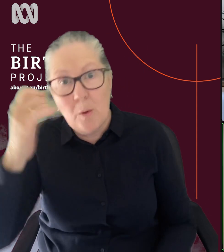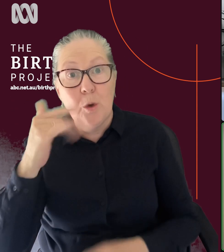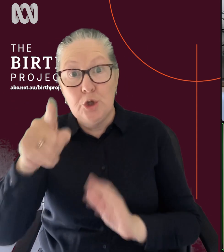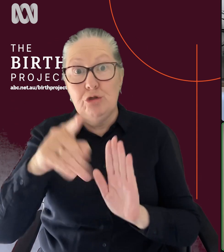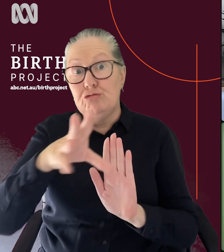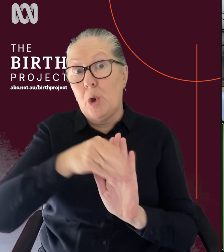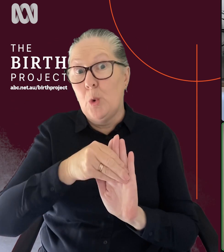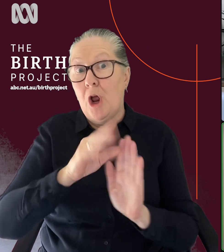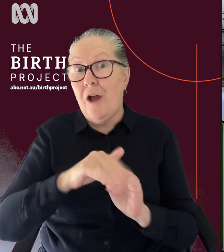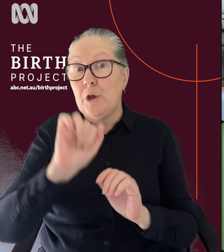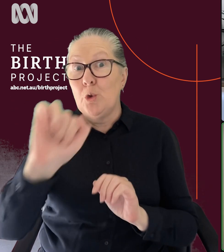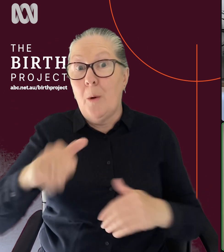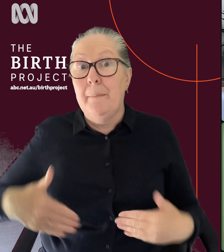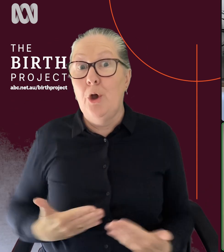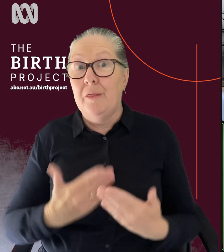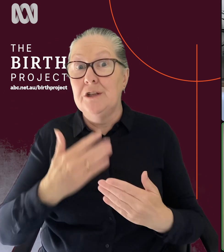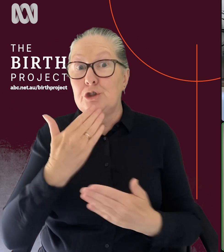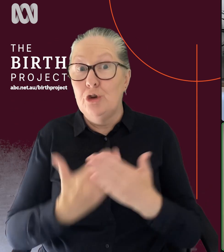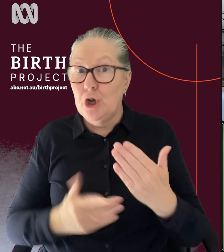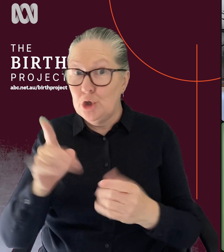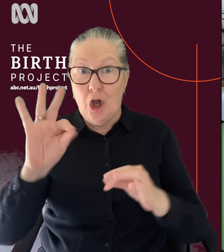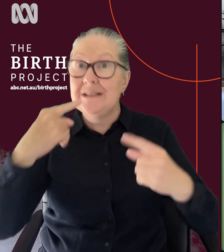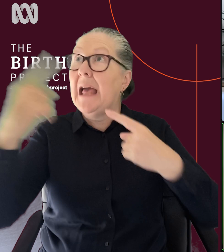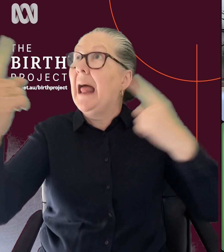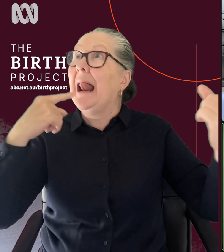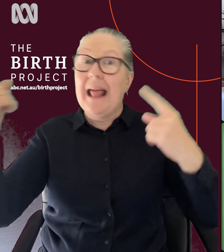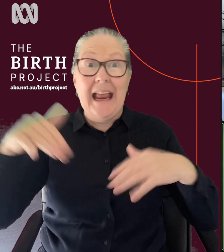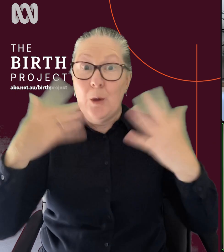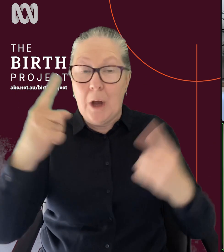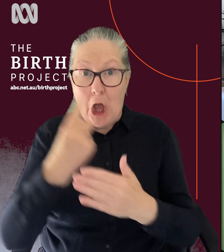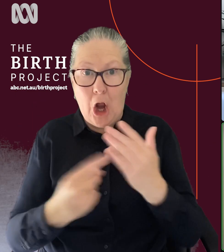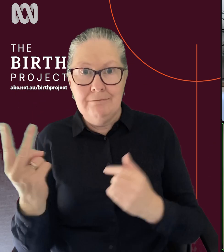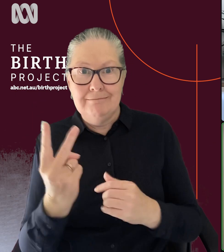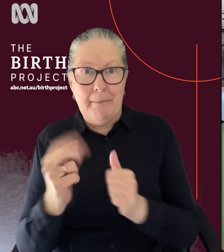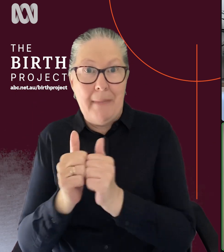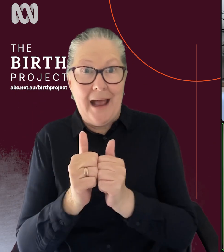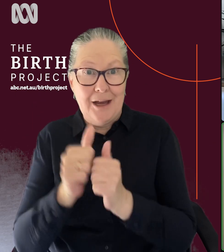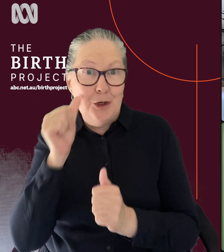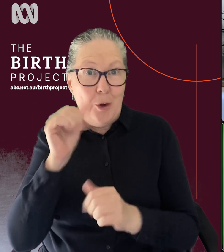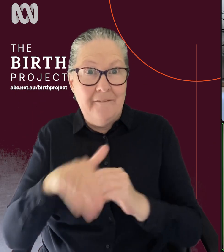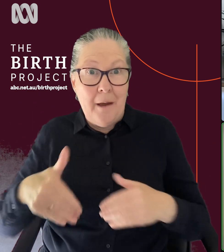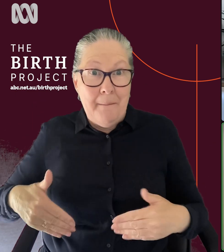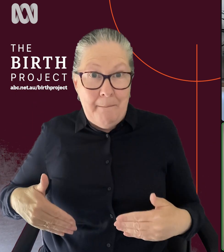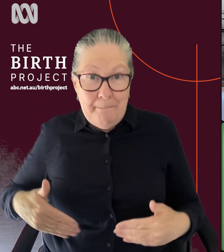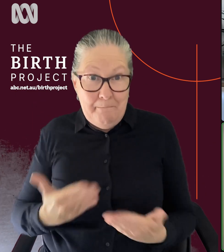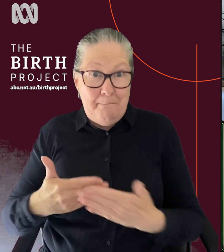you also didn't tell anyone else, like it was just you and your partner that knew you were going to have the baby. So I feel like even though you were having a cesarean, you were